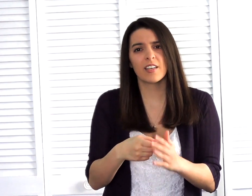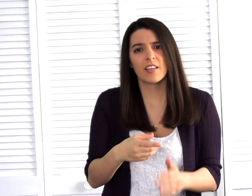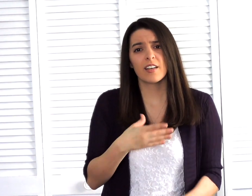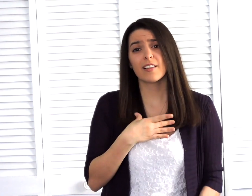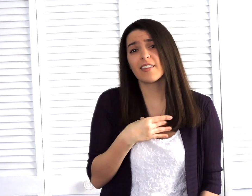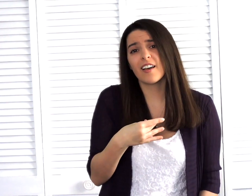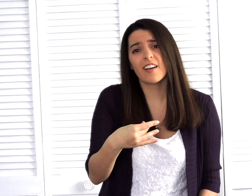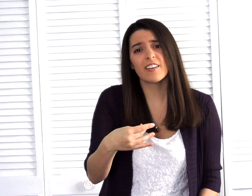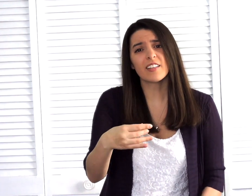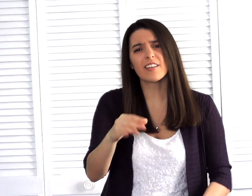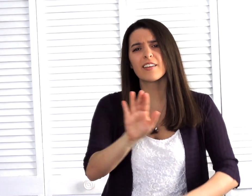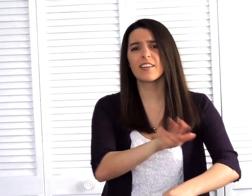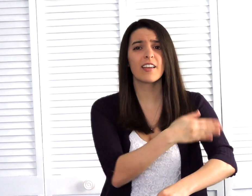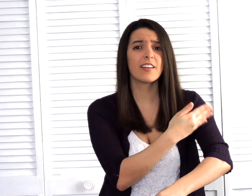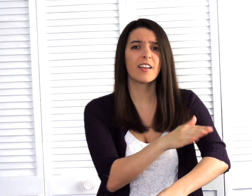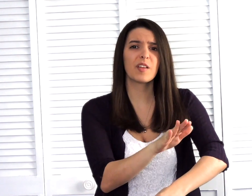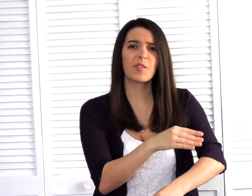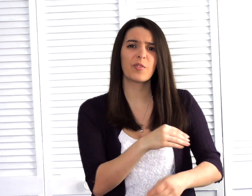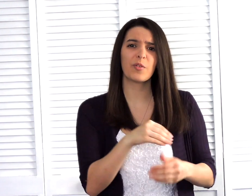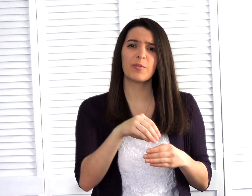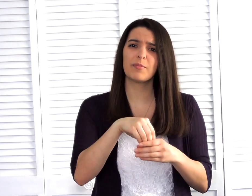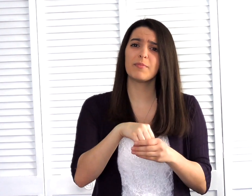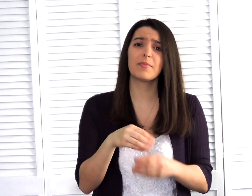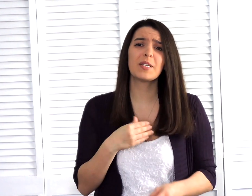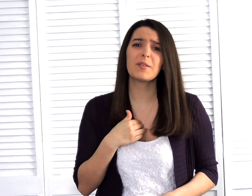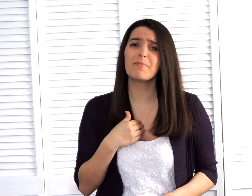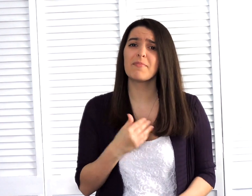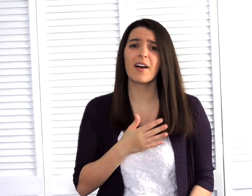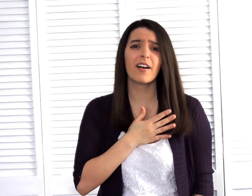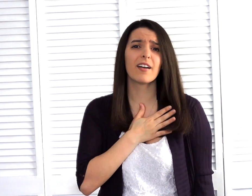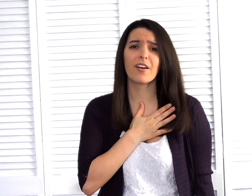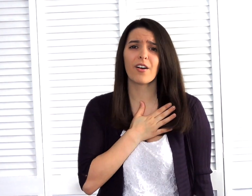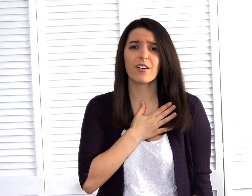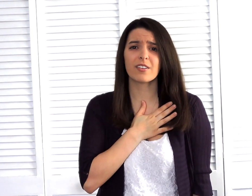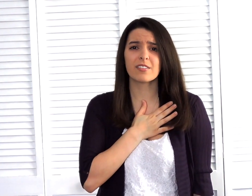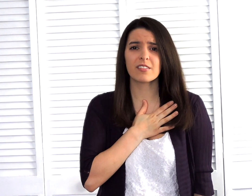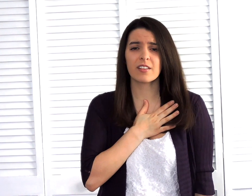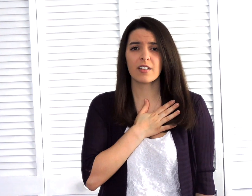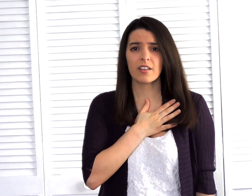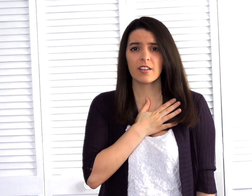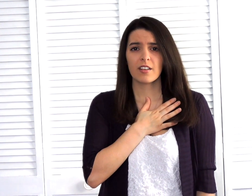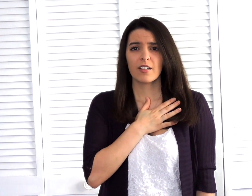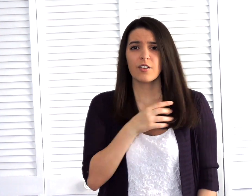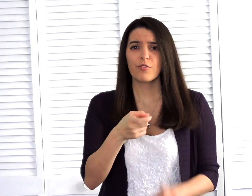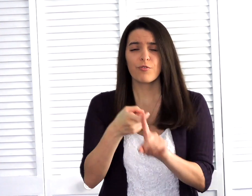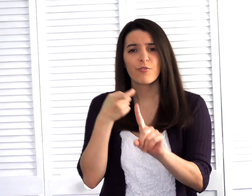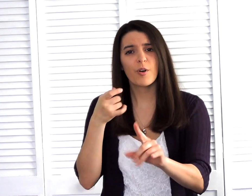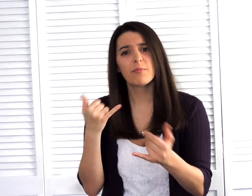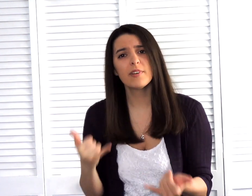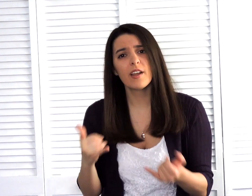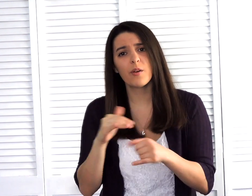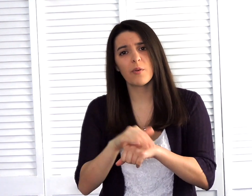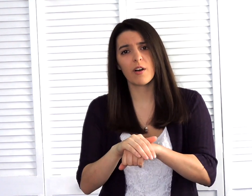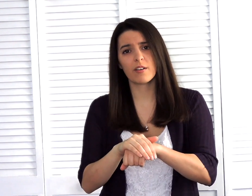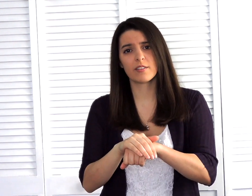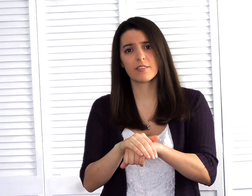like an anthem in my heart. From now on,